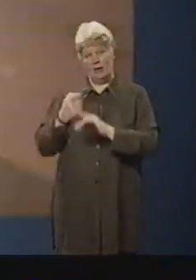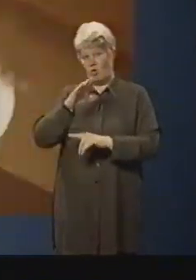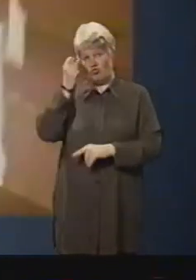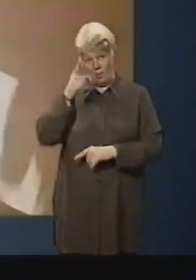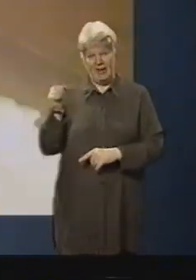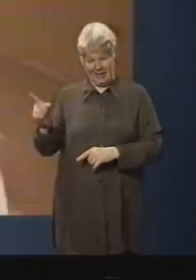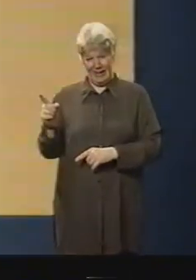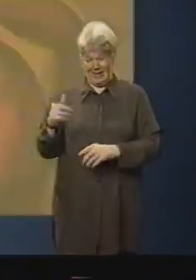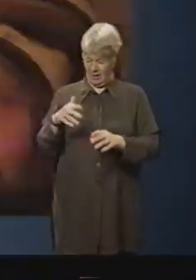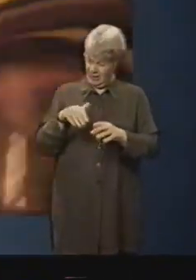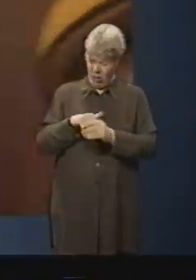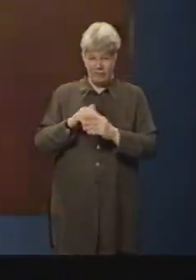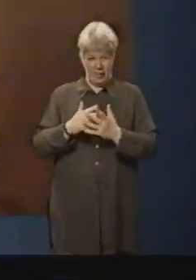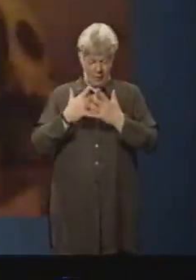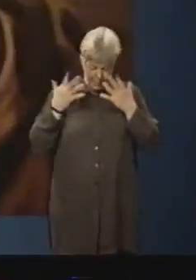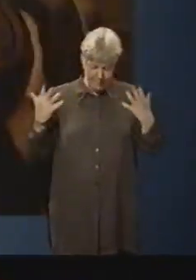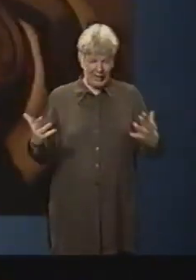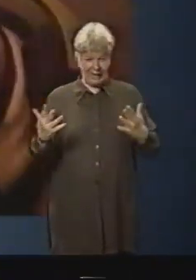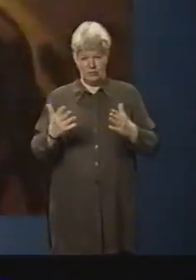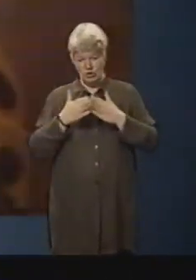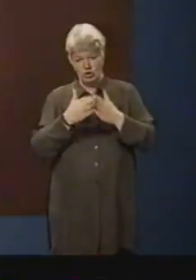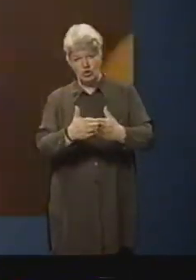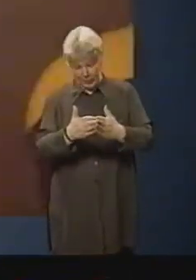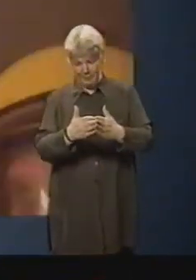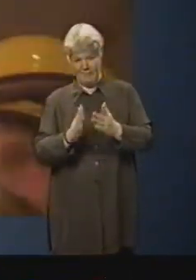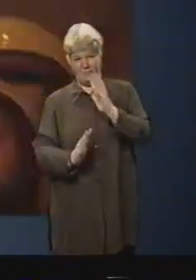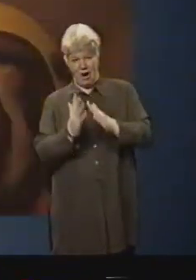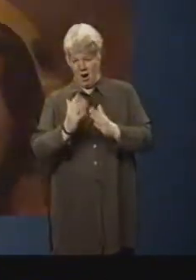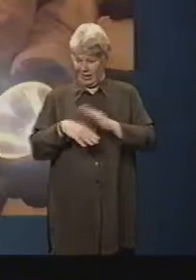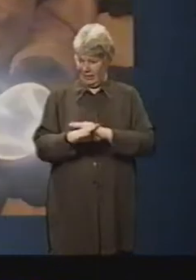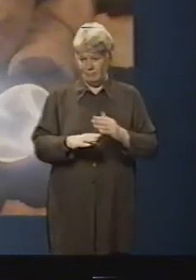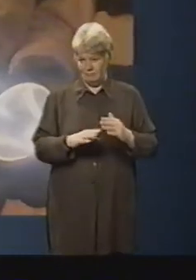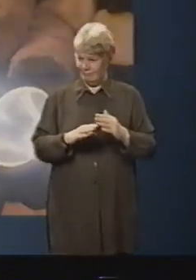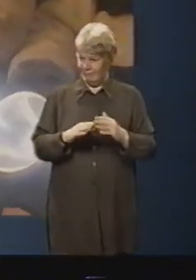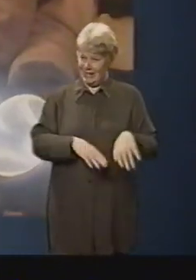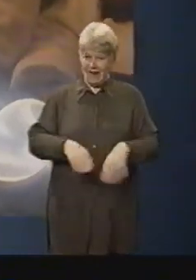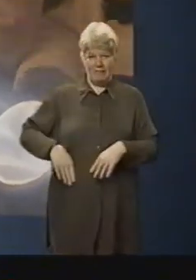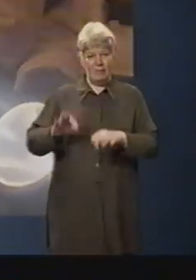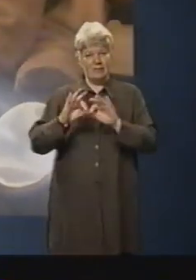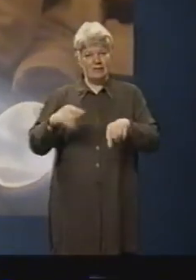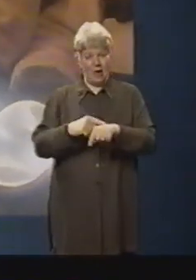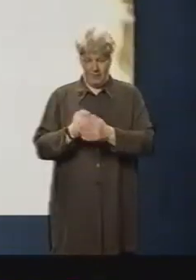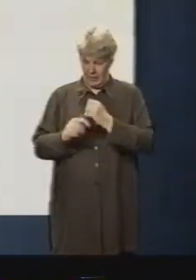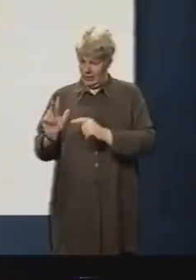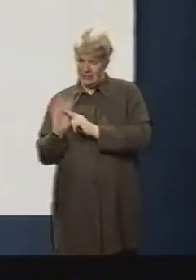to be caught up in the biggest ship fire ever to hit the Navy during peacetime. Nick and his team battled for nearly three hours